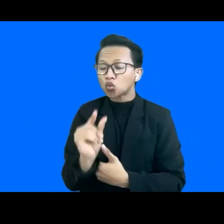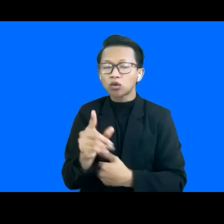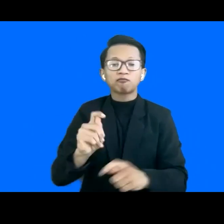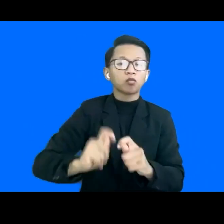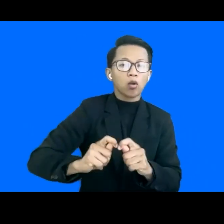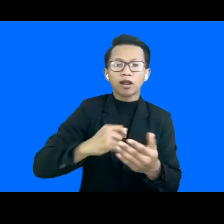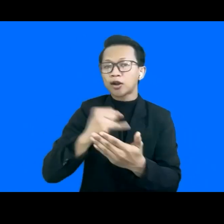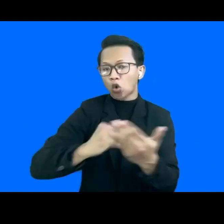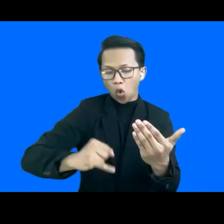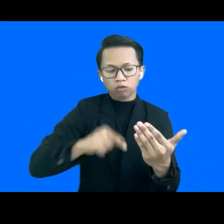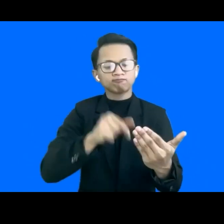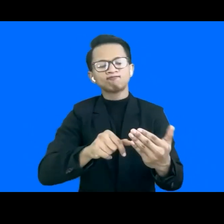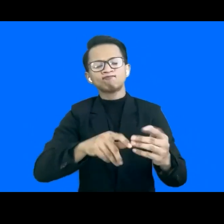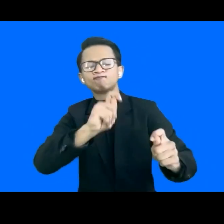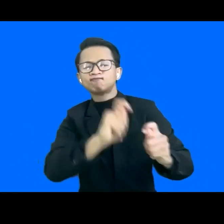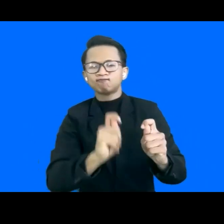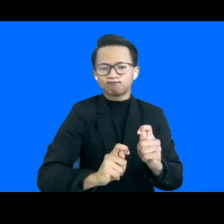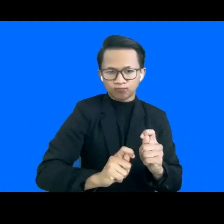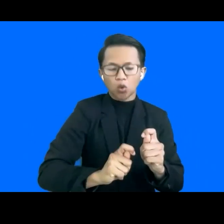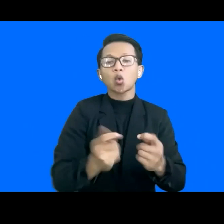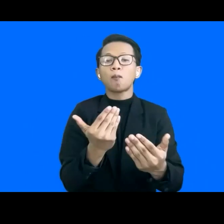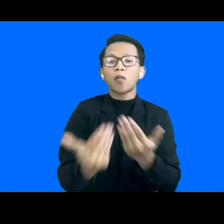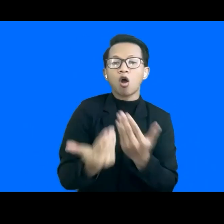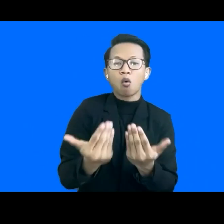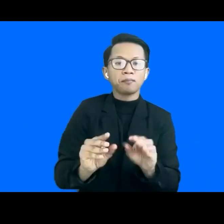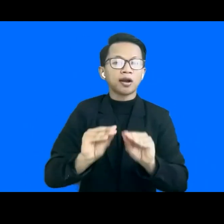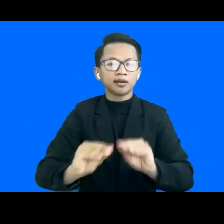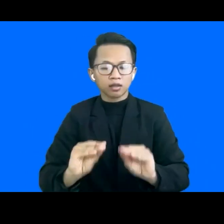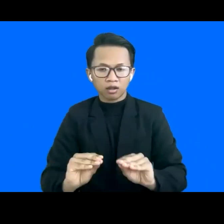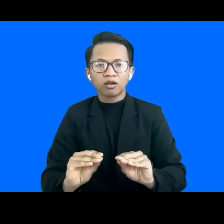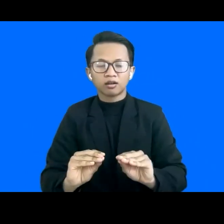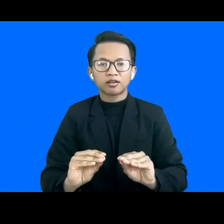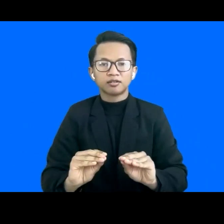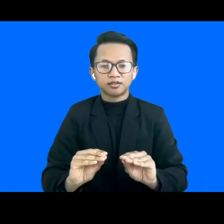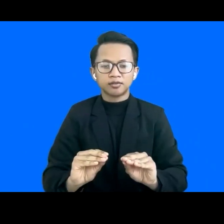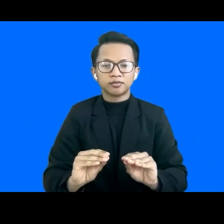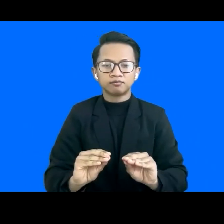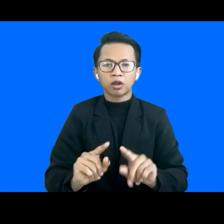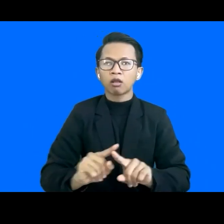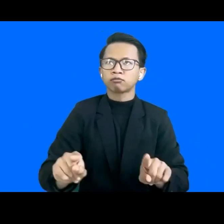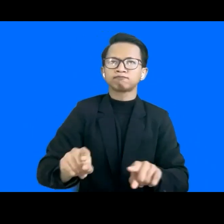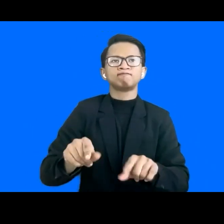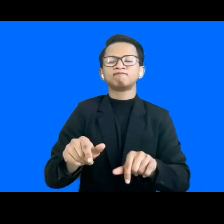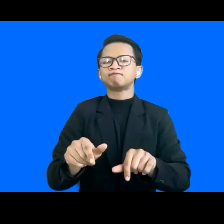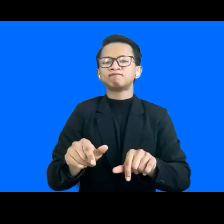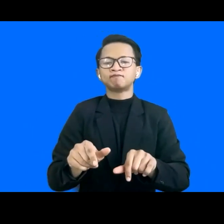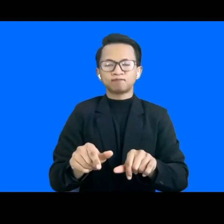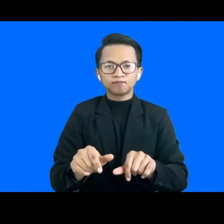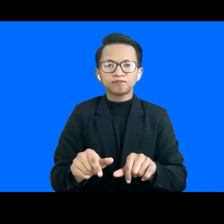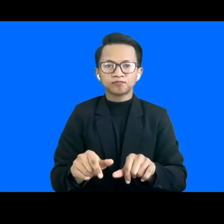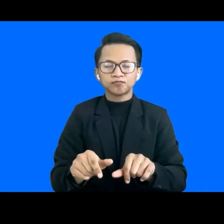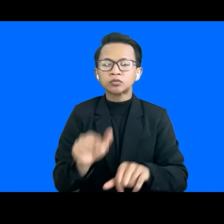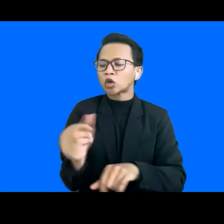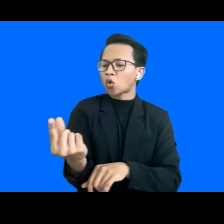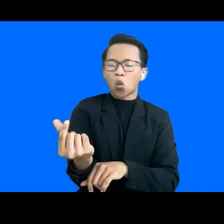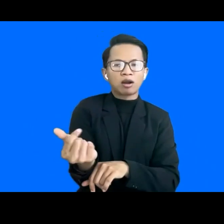ed tech platforms at the moment is still quite prohibited. So that is a big